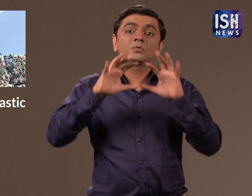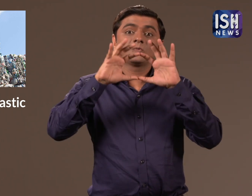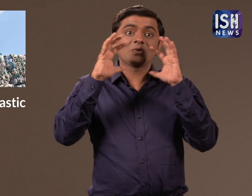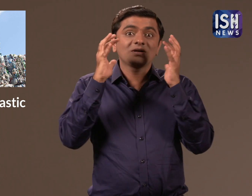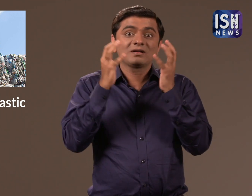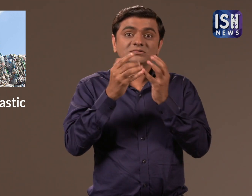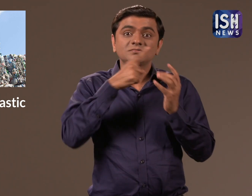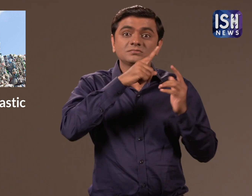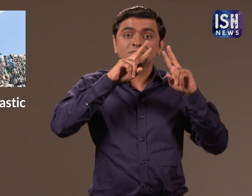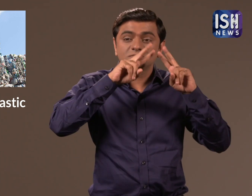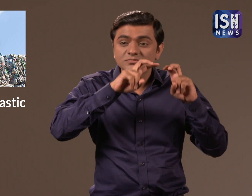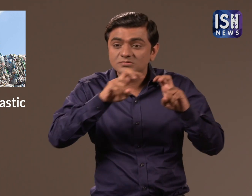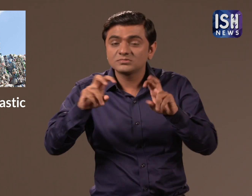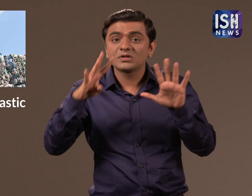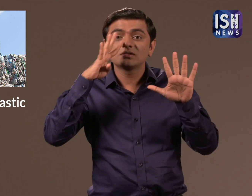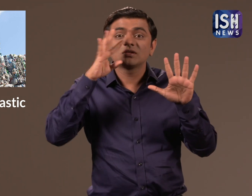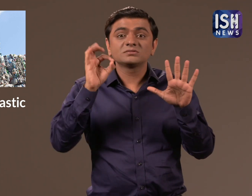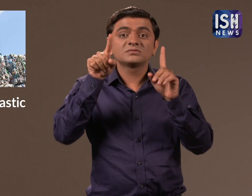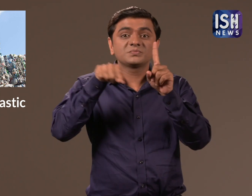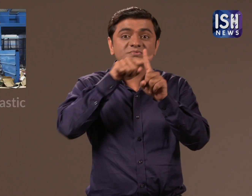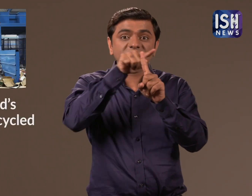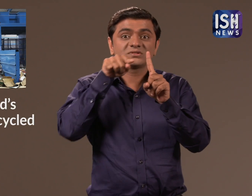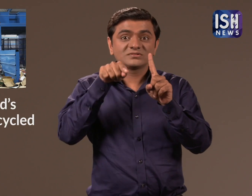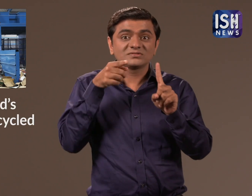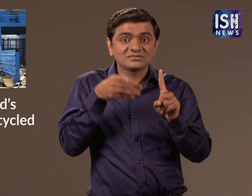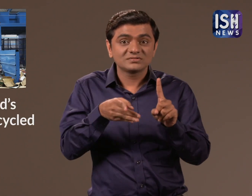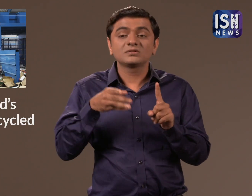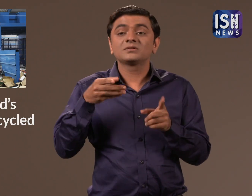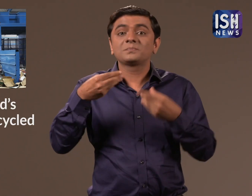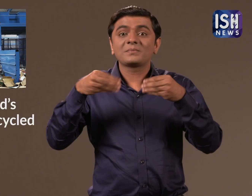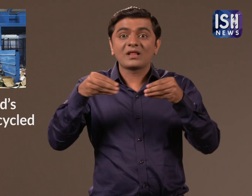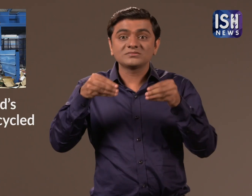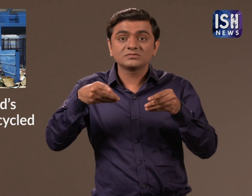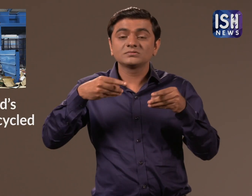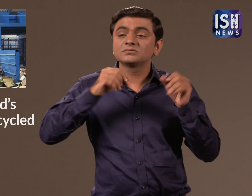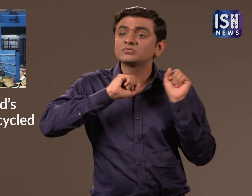According to research, 90% of the world's plastic discarded is not recycled.